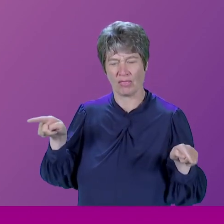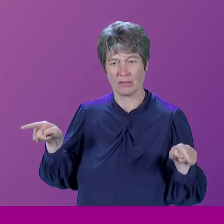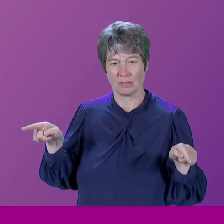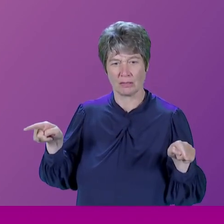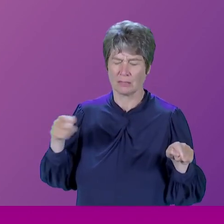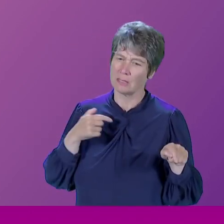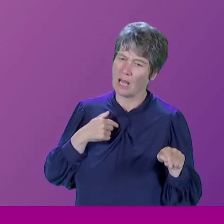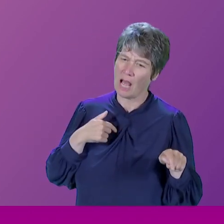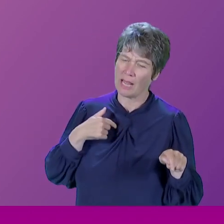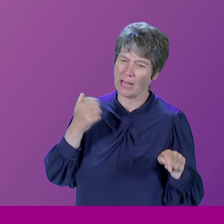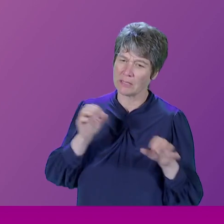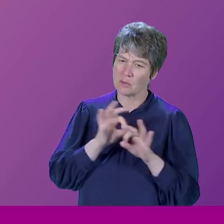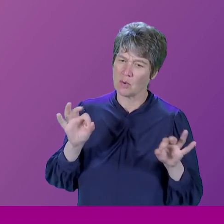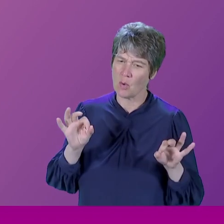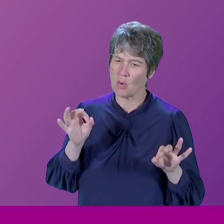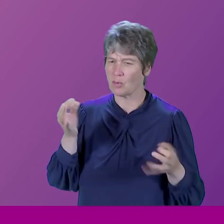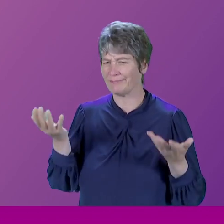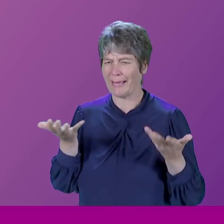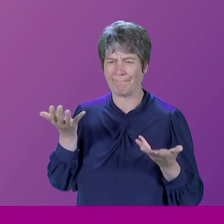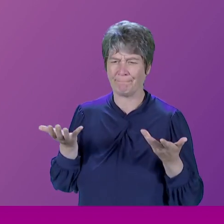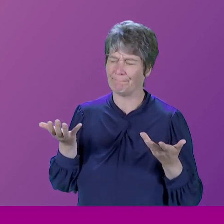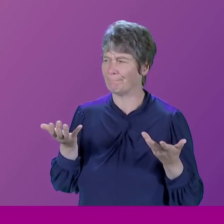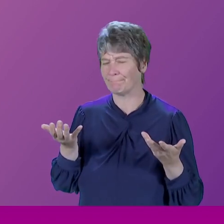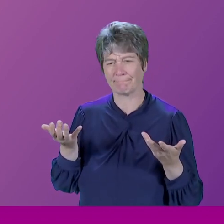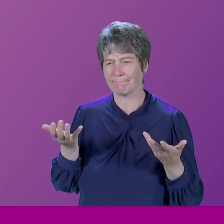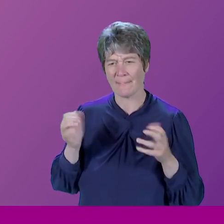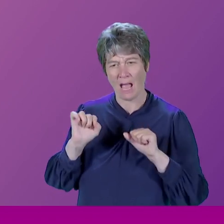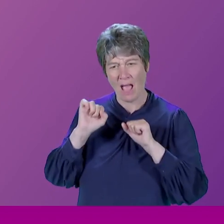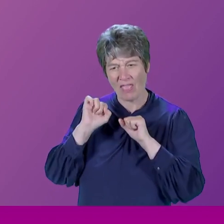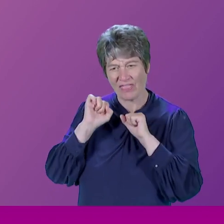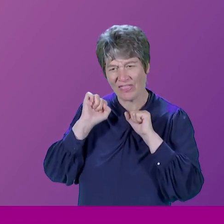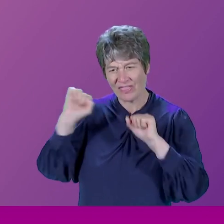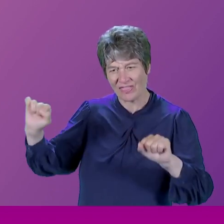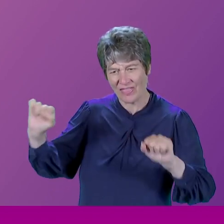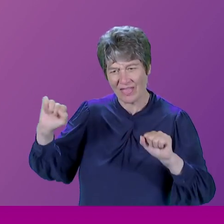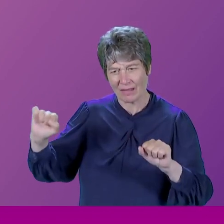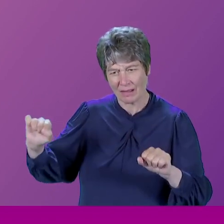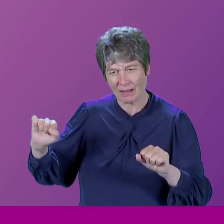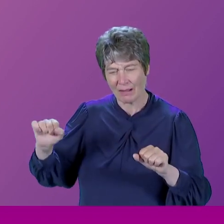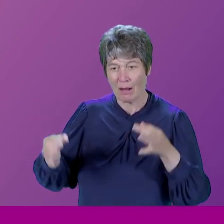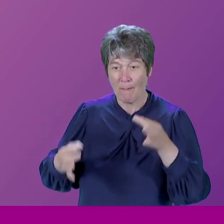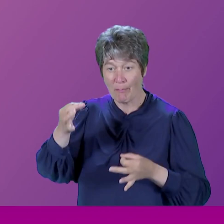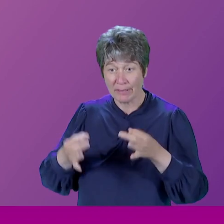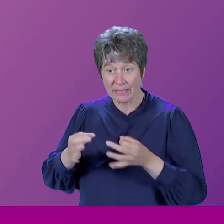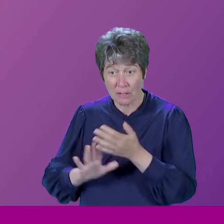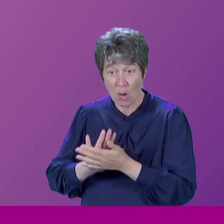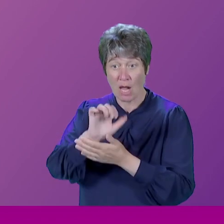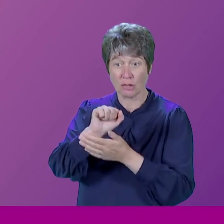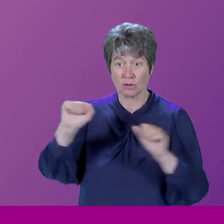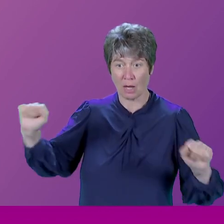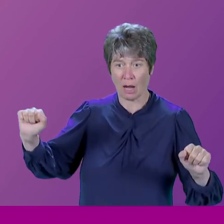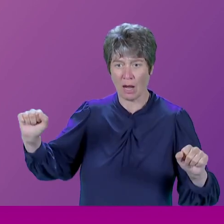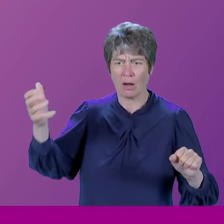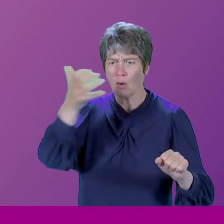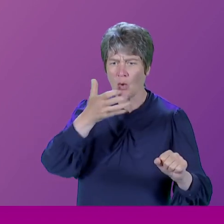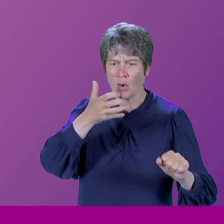what's the word I'm looking for? That the shape of their politics, the culture of their politics was so completely different, their